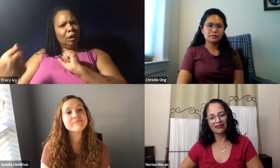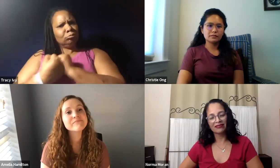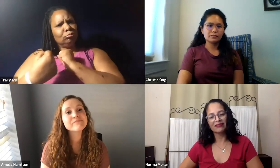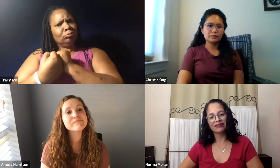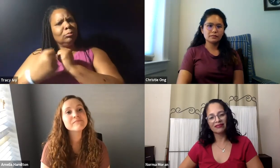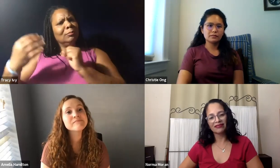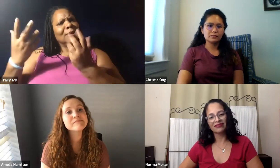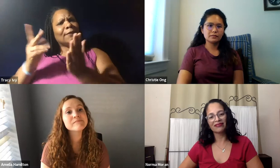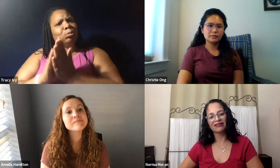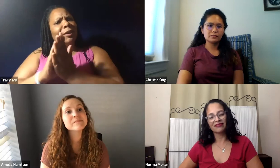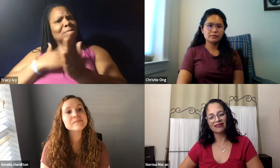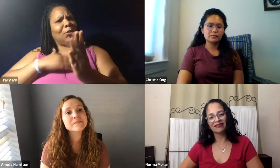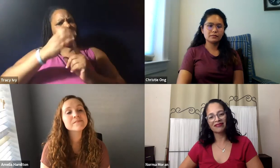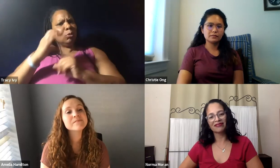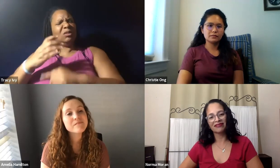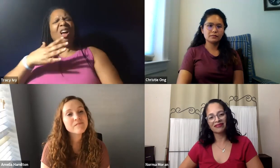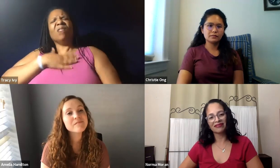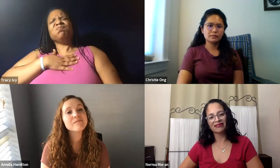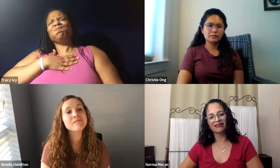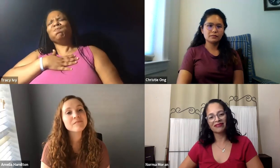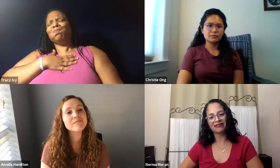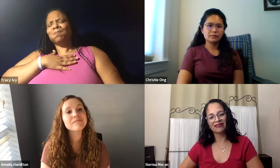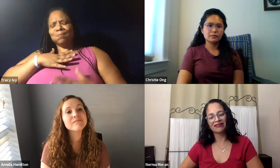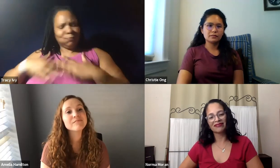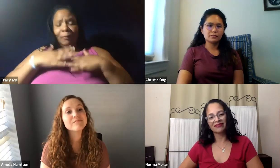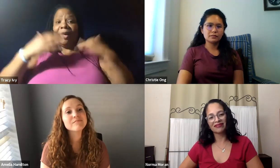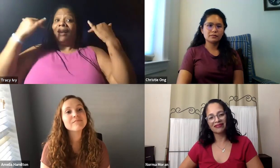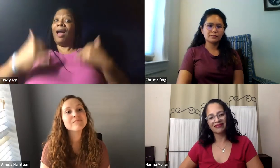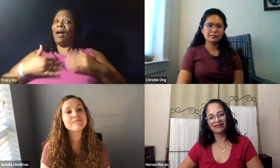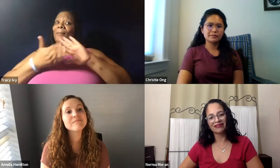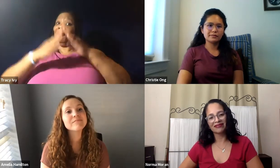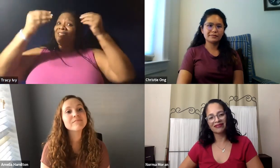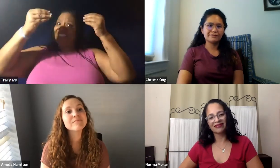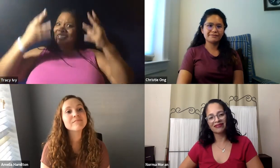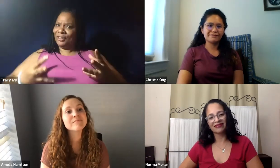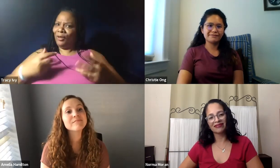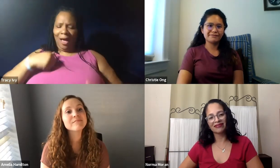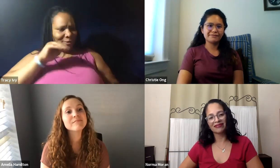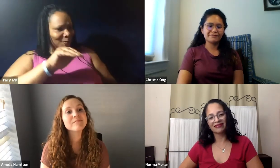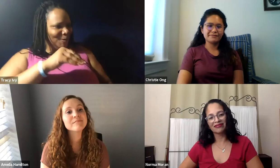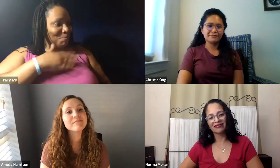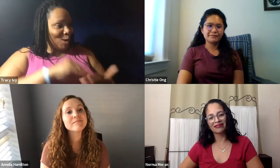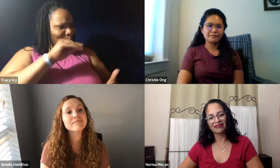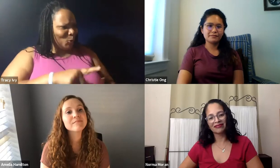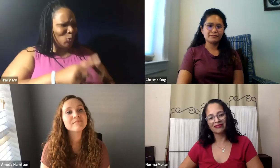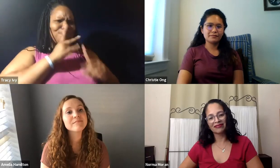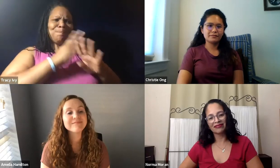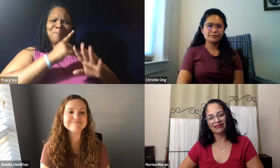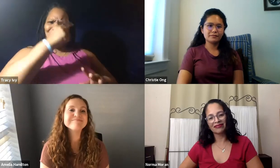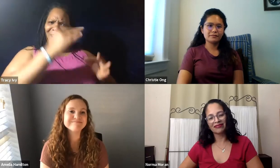part of. So they weren't criticizing me. They were really praising my culture. And that was a turning point. I've now become an educator.